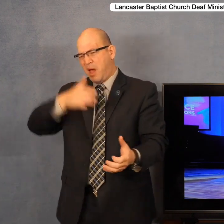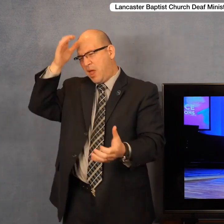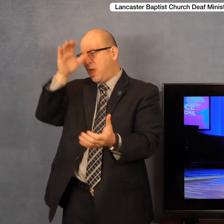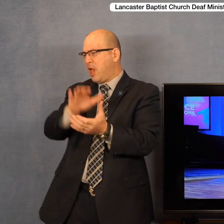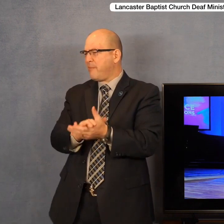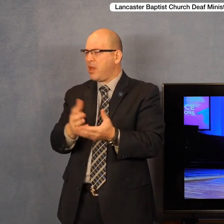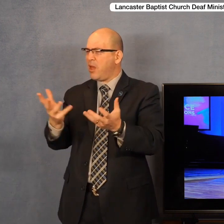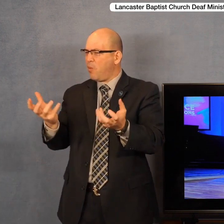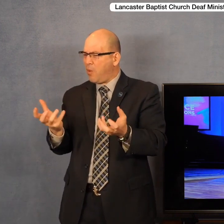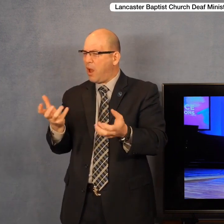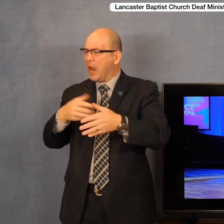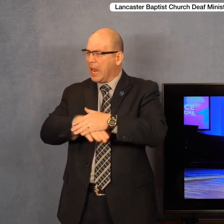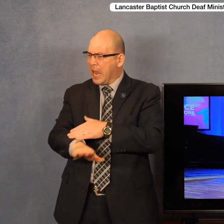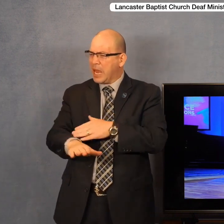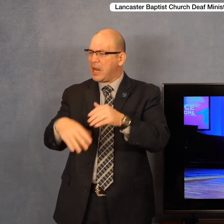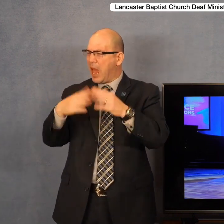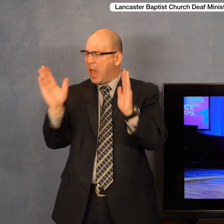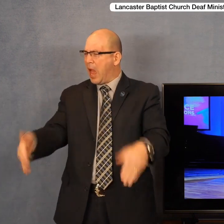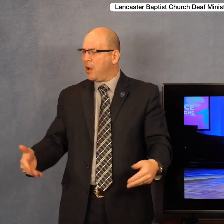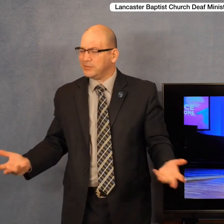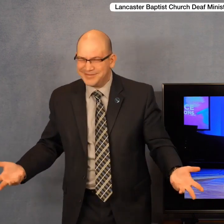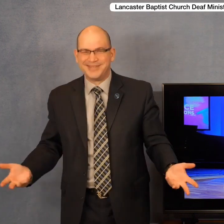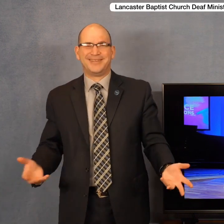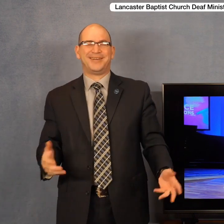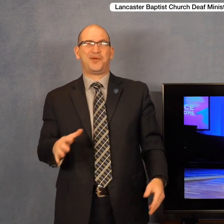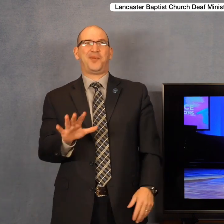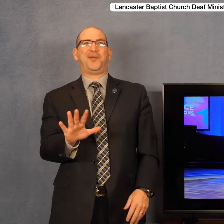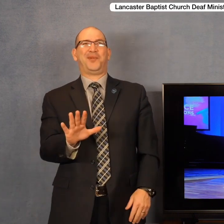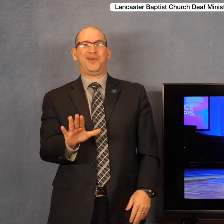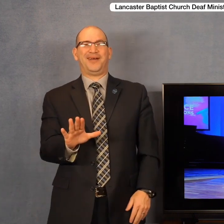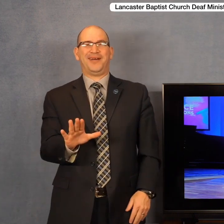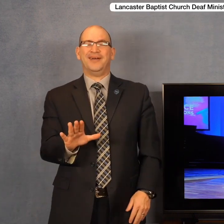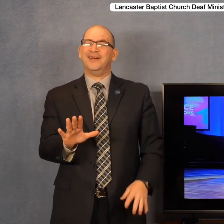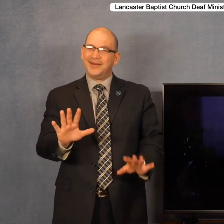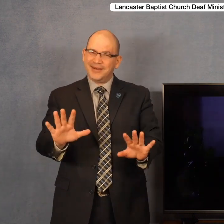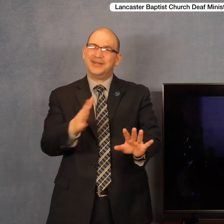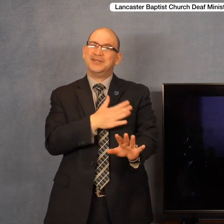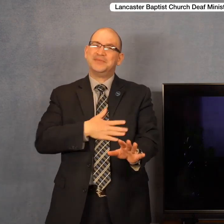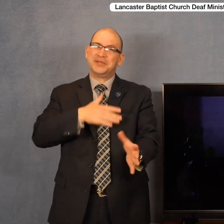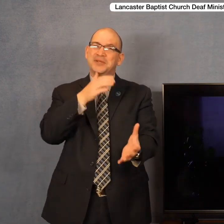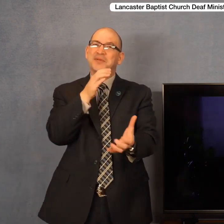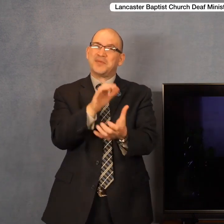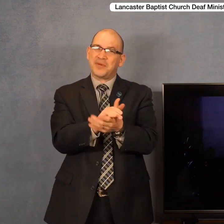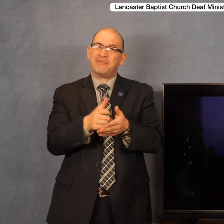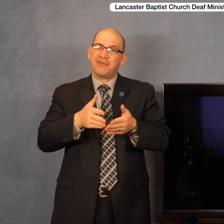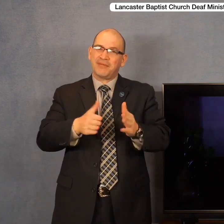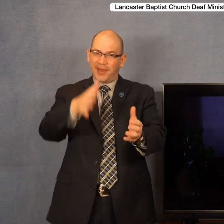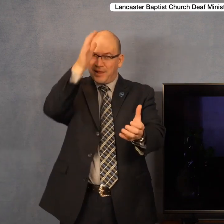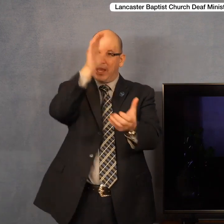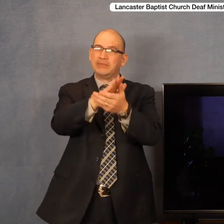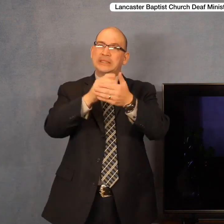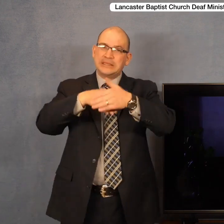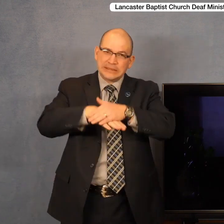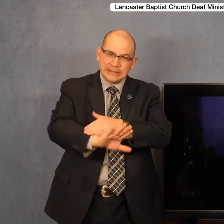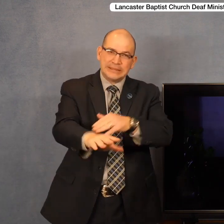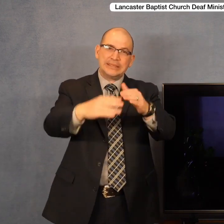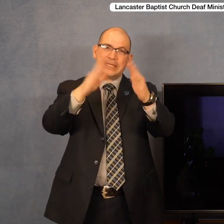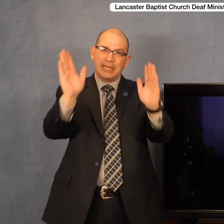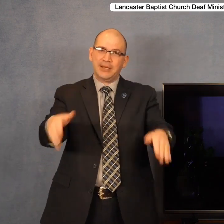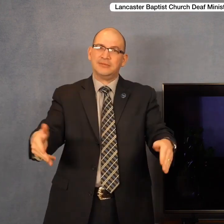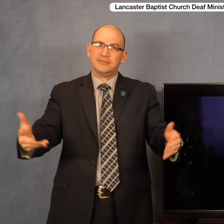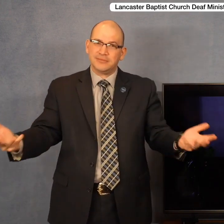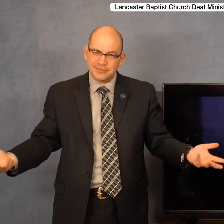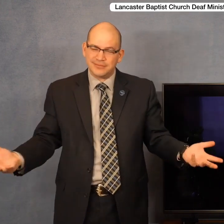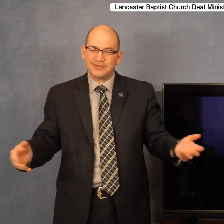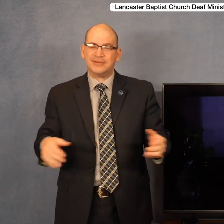keeps trying to get into the house. Now, ladies, if you're taking it to that extent, you're probably taking it a little too far. We're definitely under